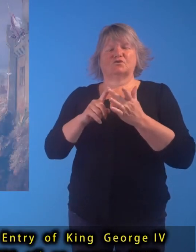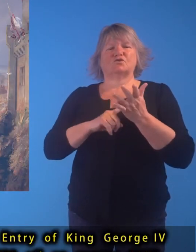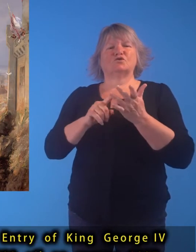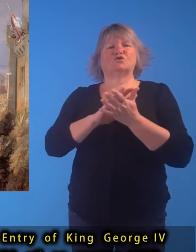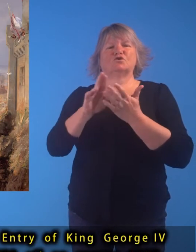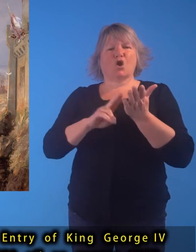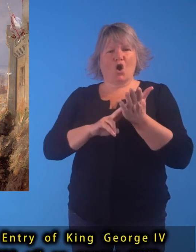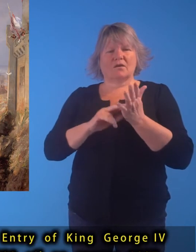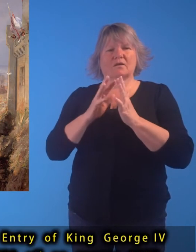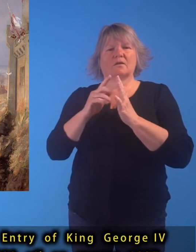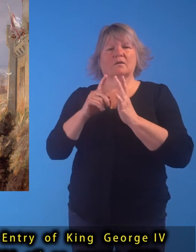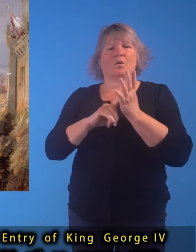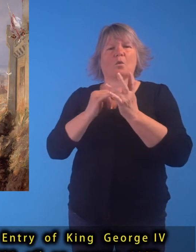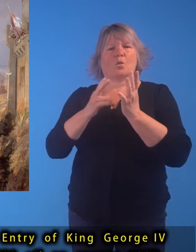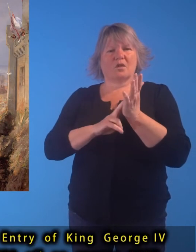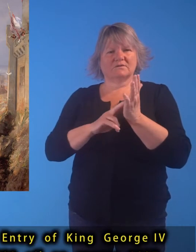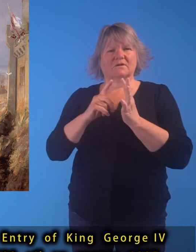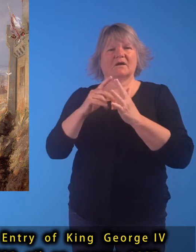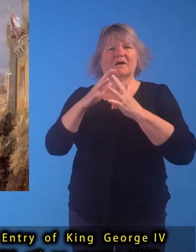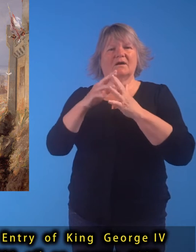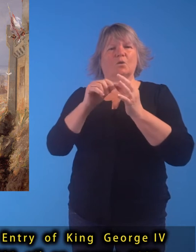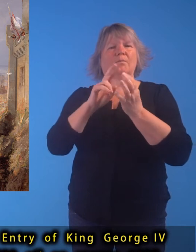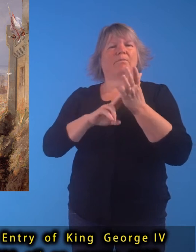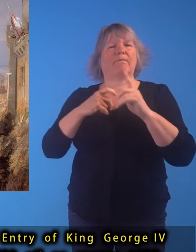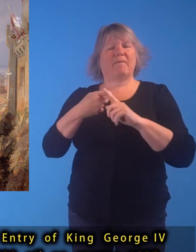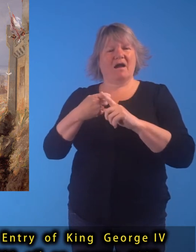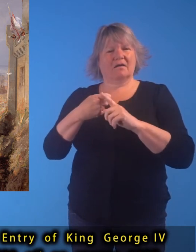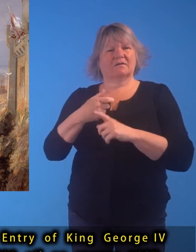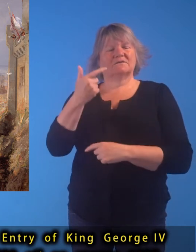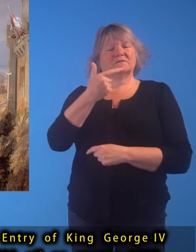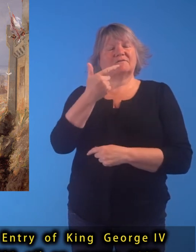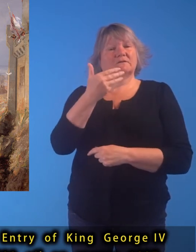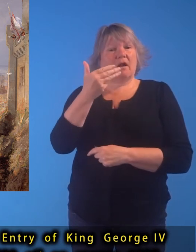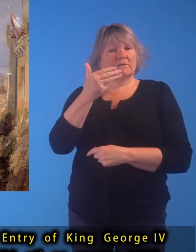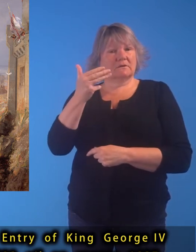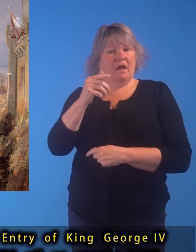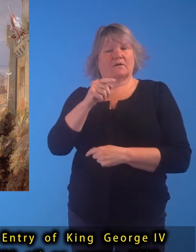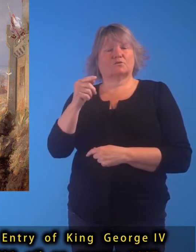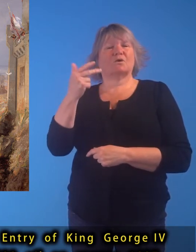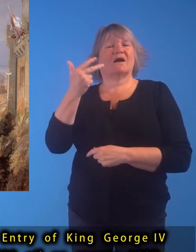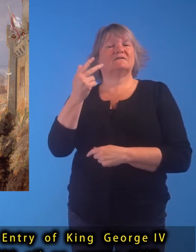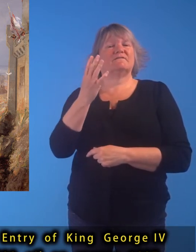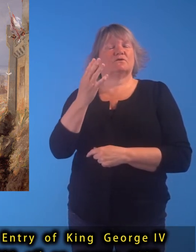John Wilson Eubank 1799-1847